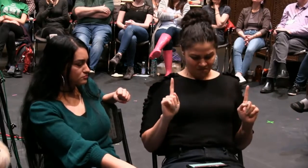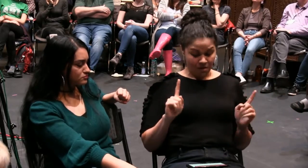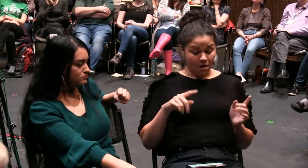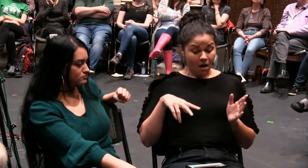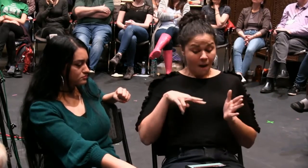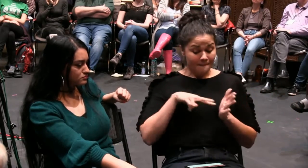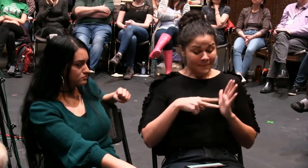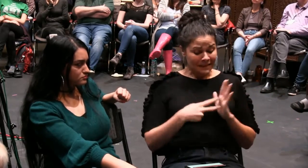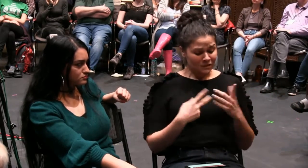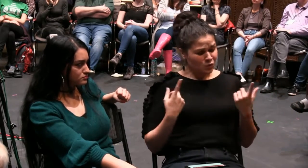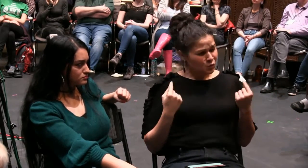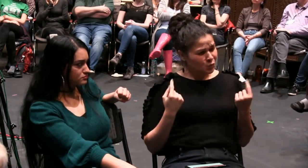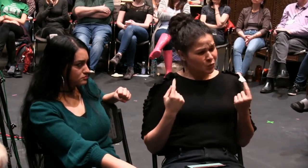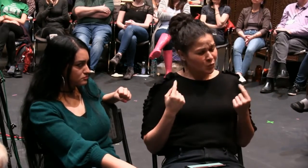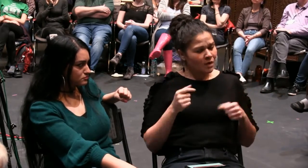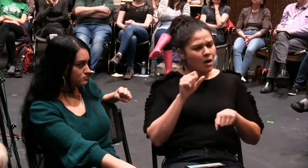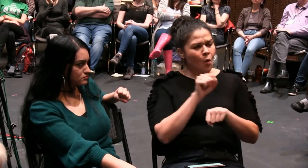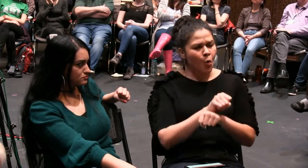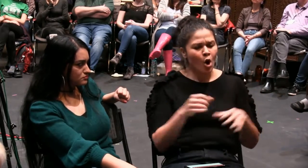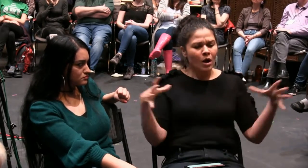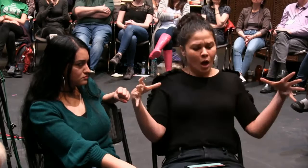person. Everyone is different.